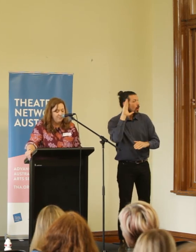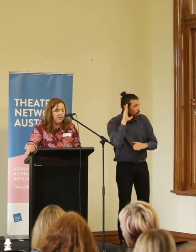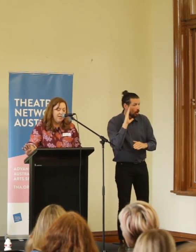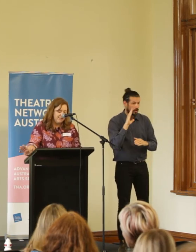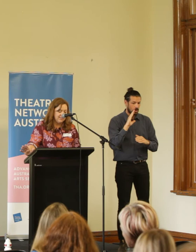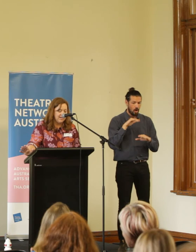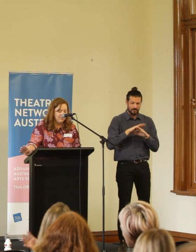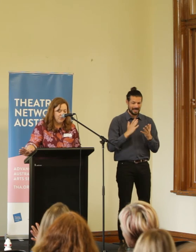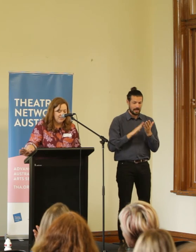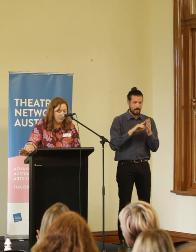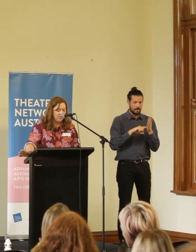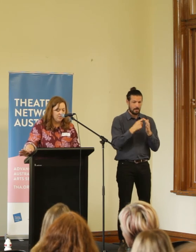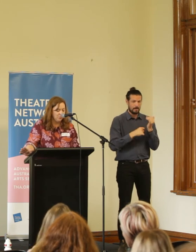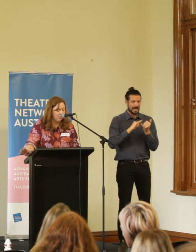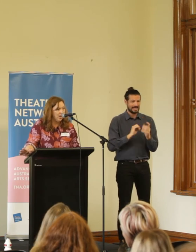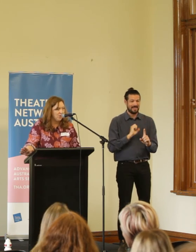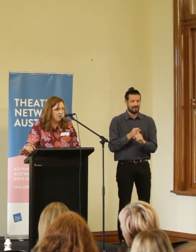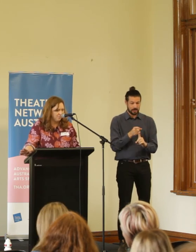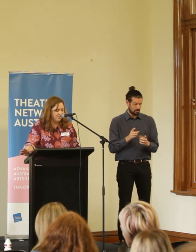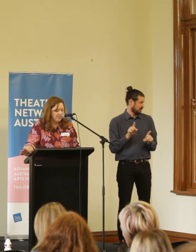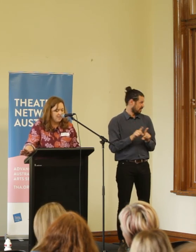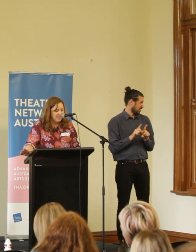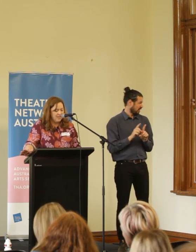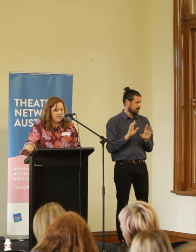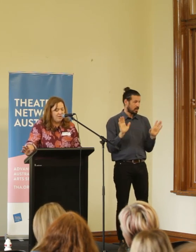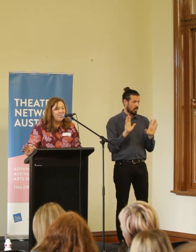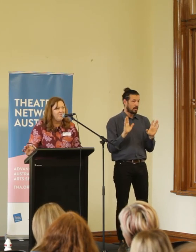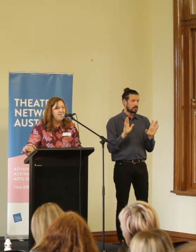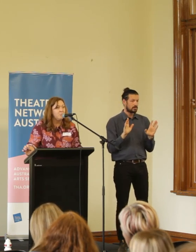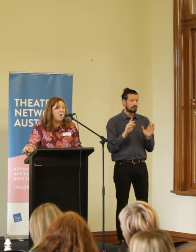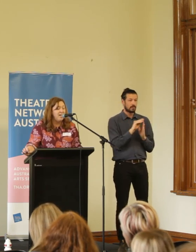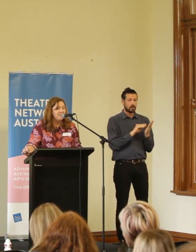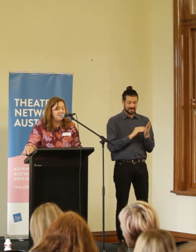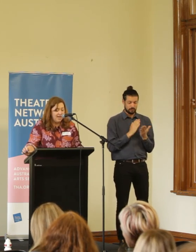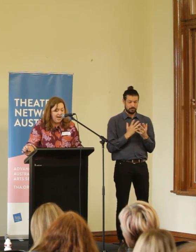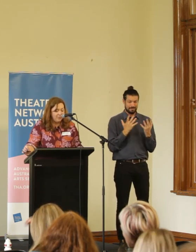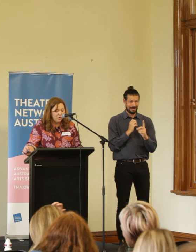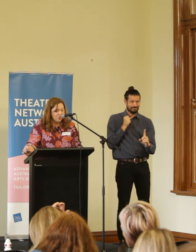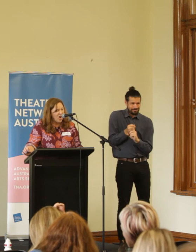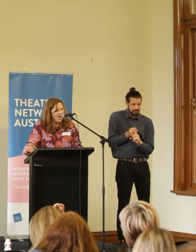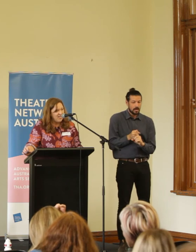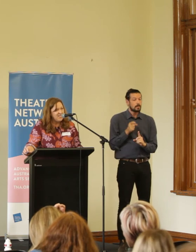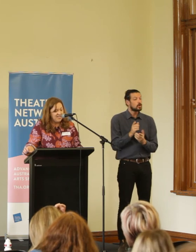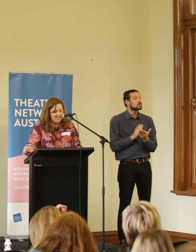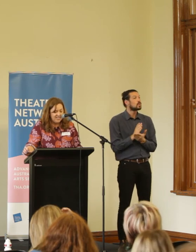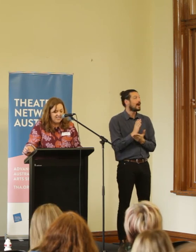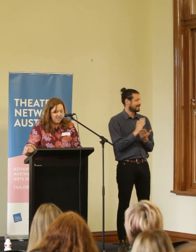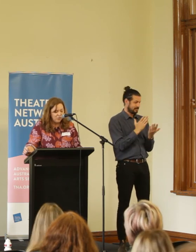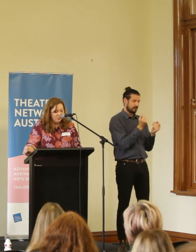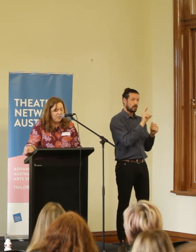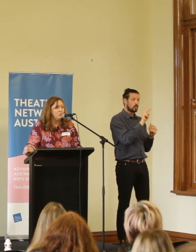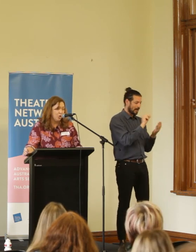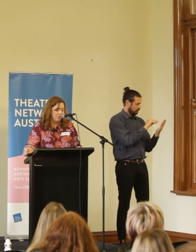affect them, in this case a very serious issue of climate change policy, but that these rights are enshrined in an